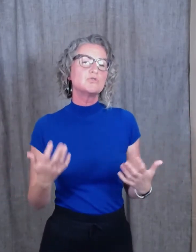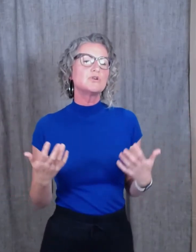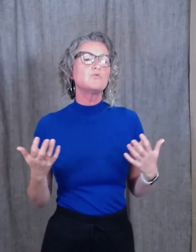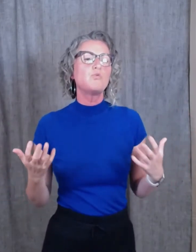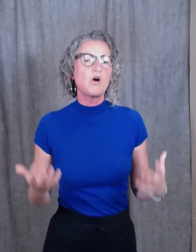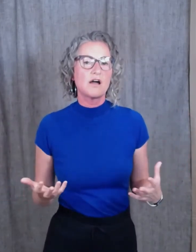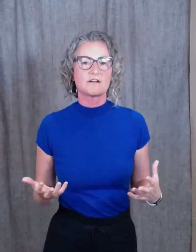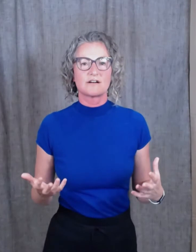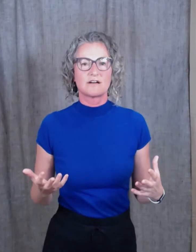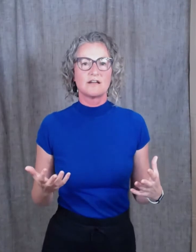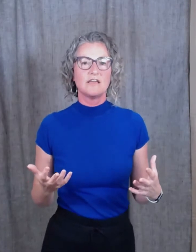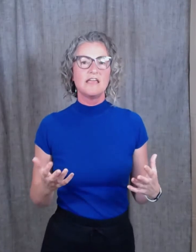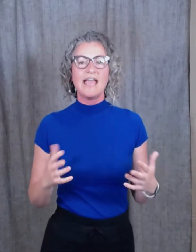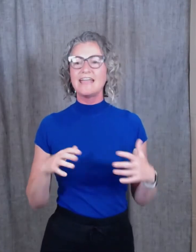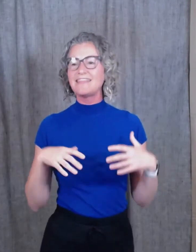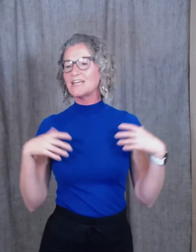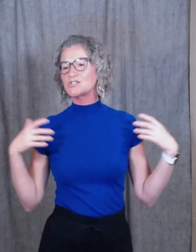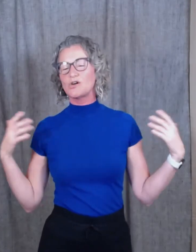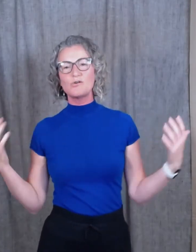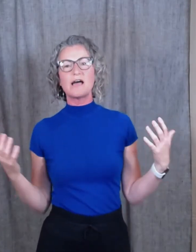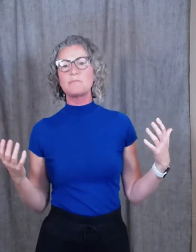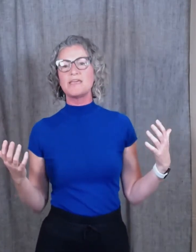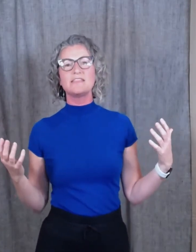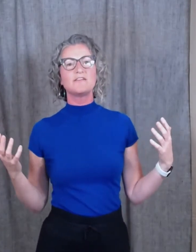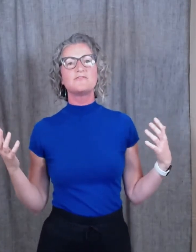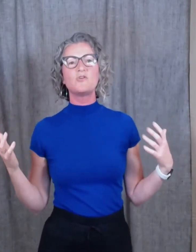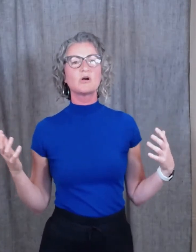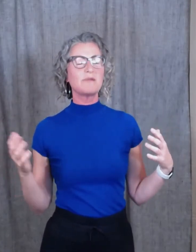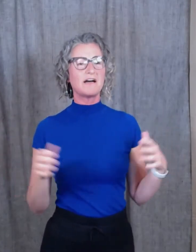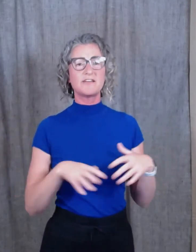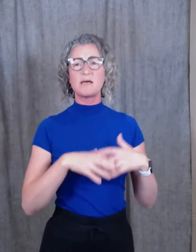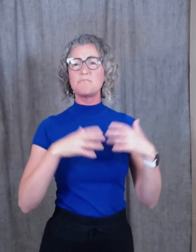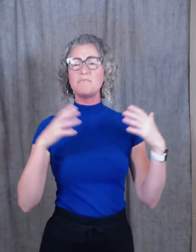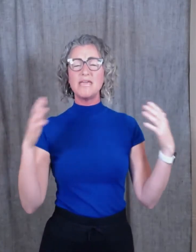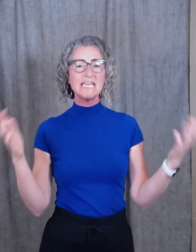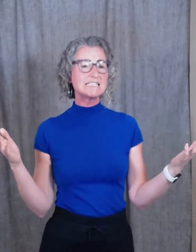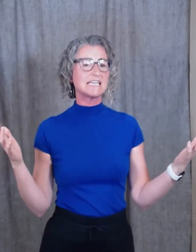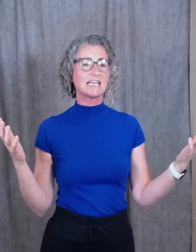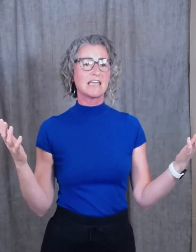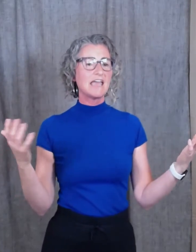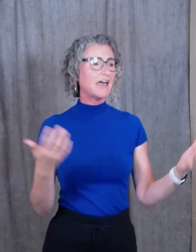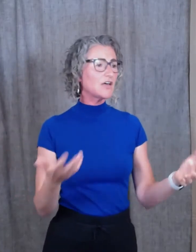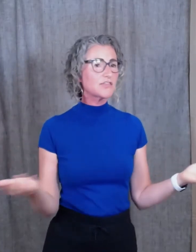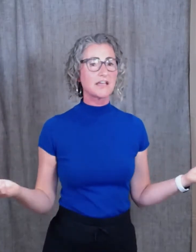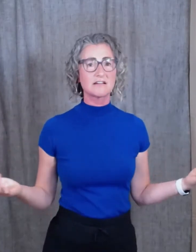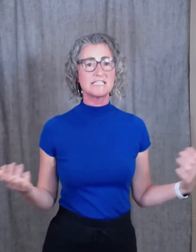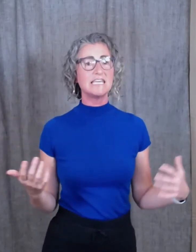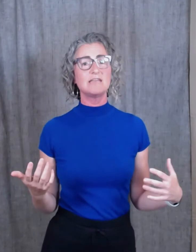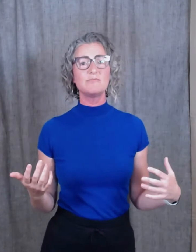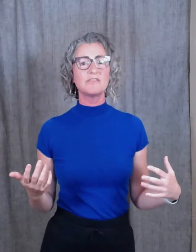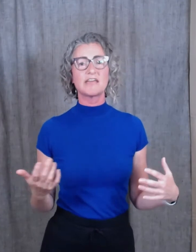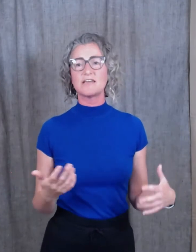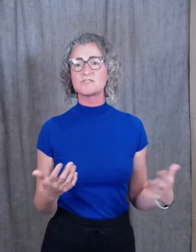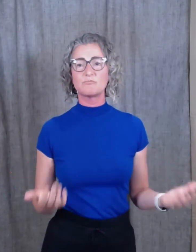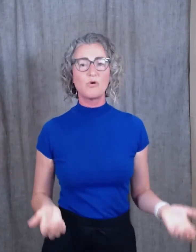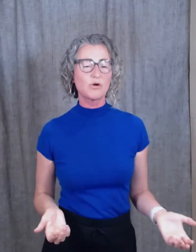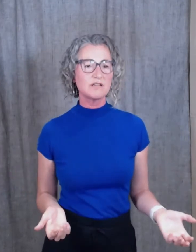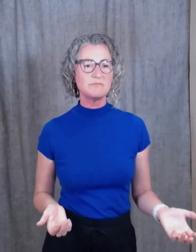water. And that showed up in the form of an amazing healthcare team that have supported me.